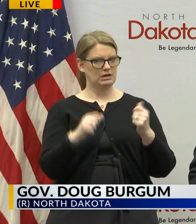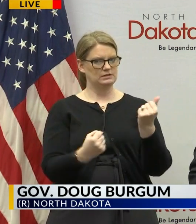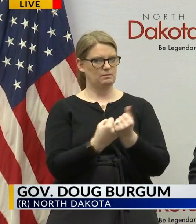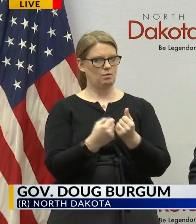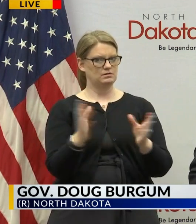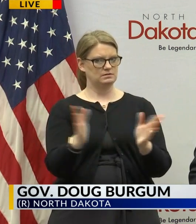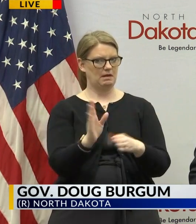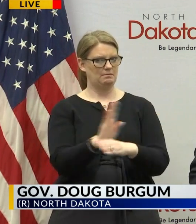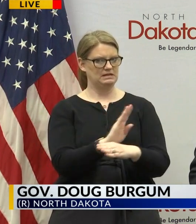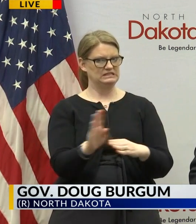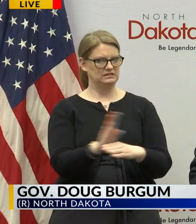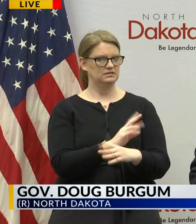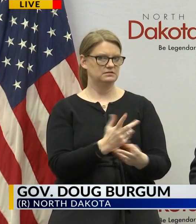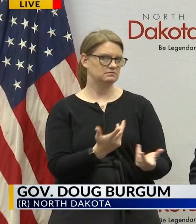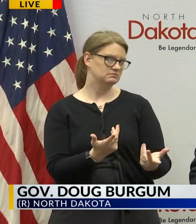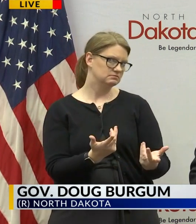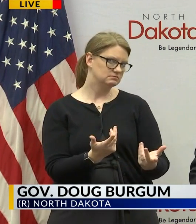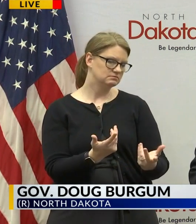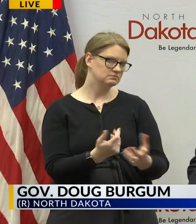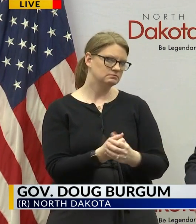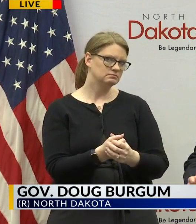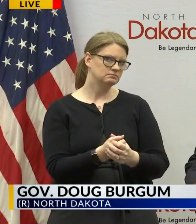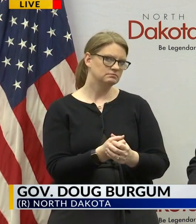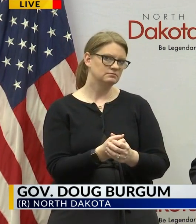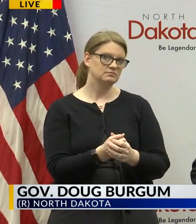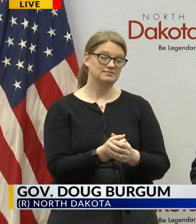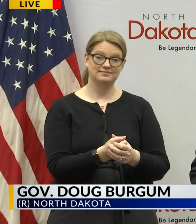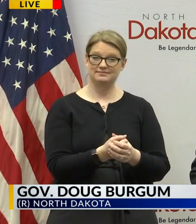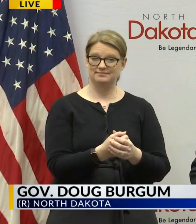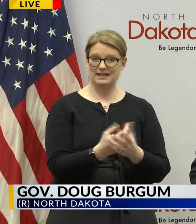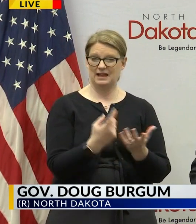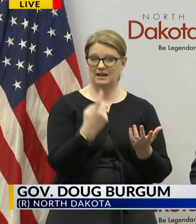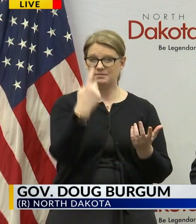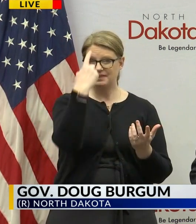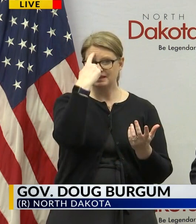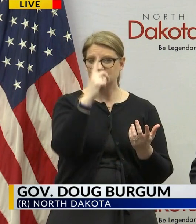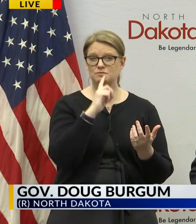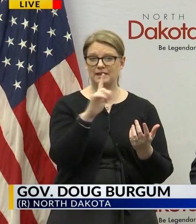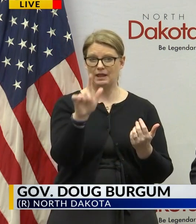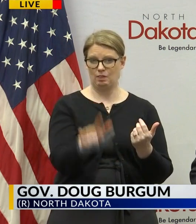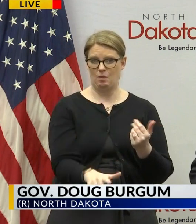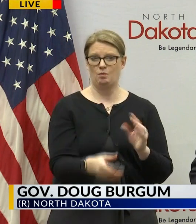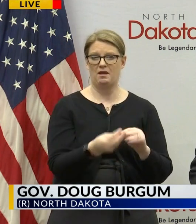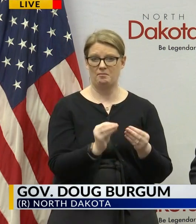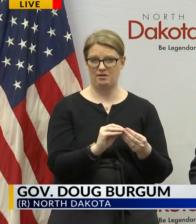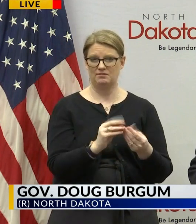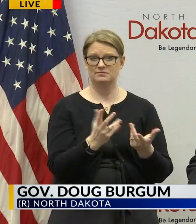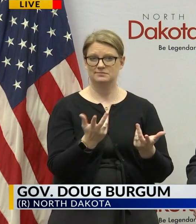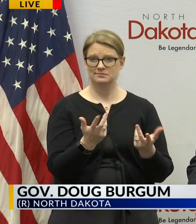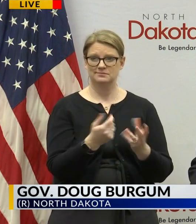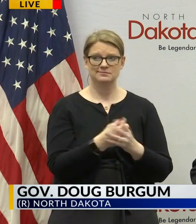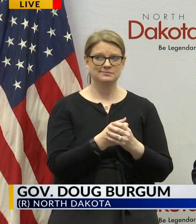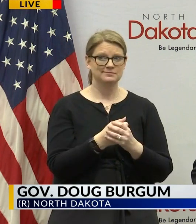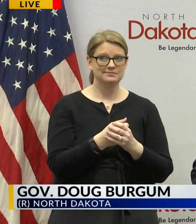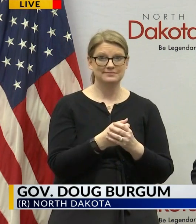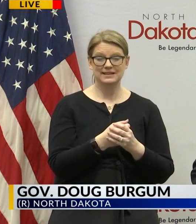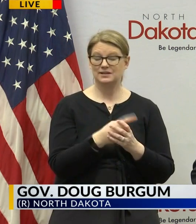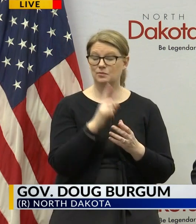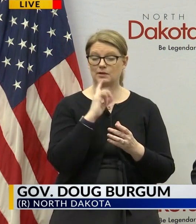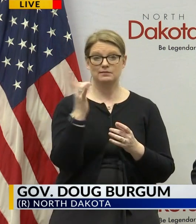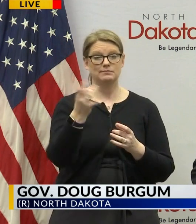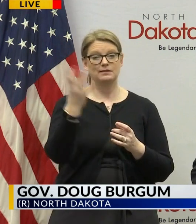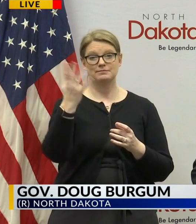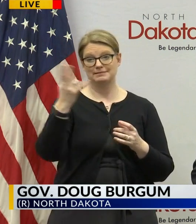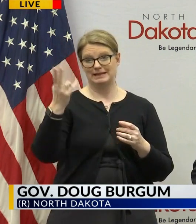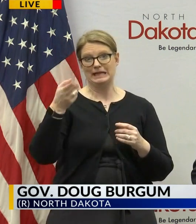number is going to be uh i'm going to say it's going to be very low i mean it's going to be i mean we're looking at historic low